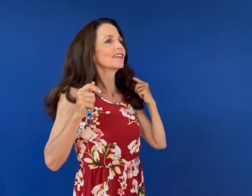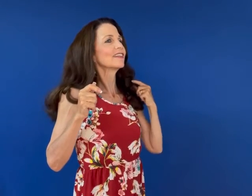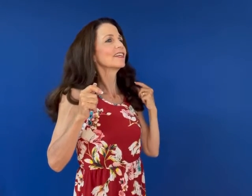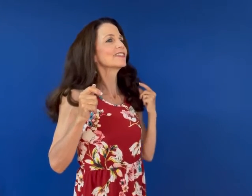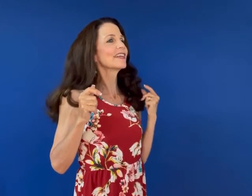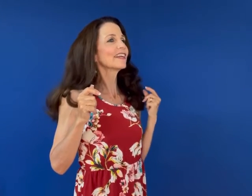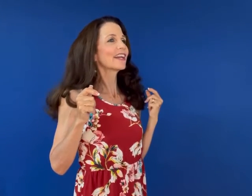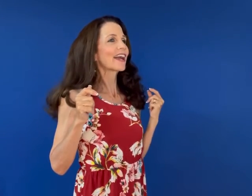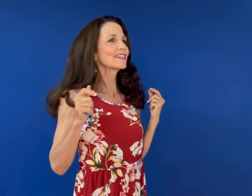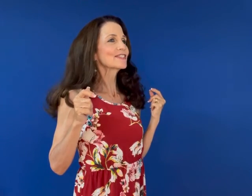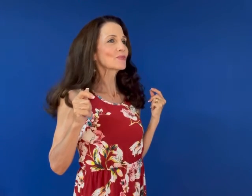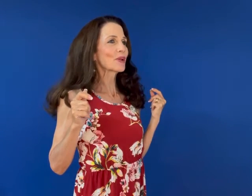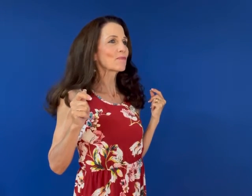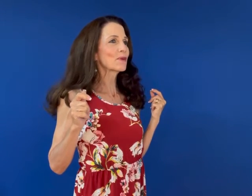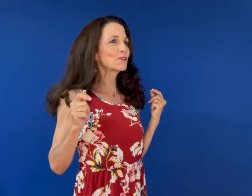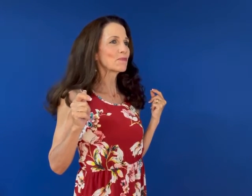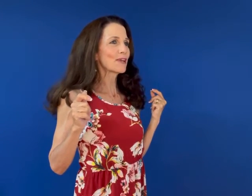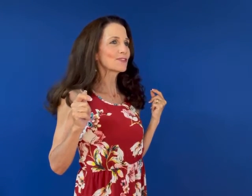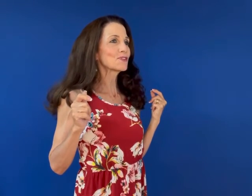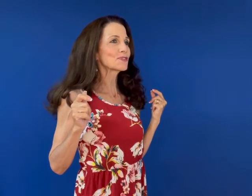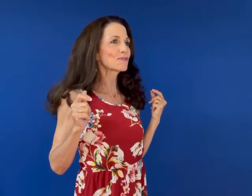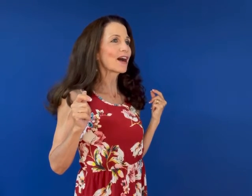isn't it nice when a memory makes you smile